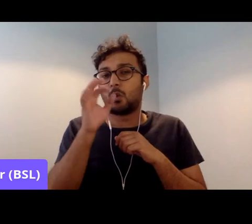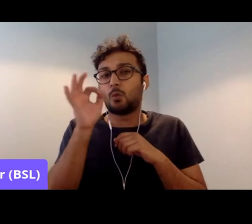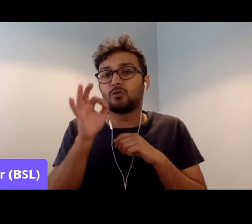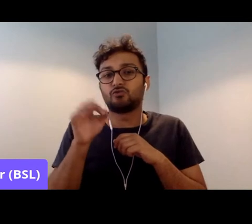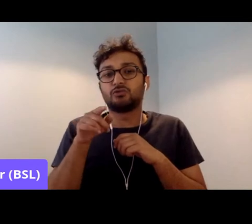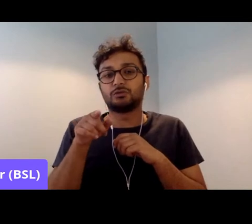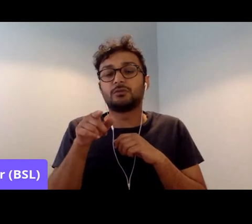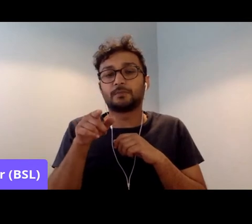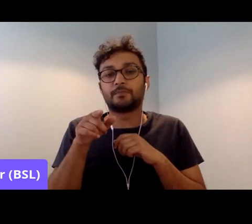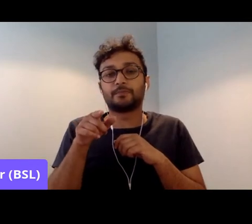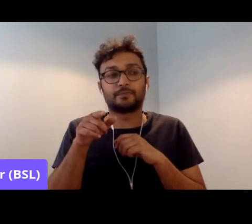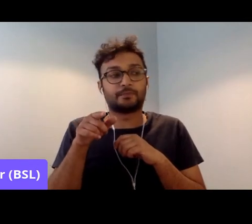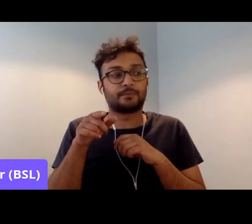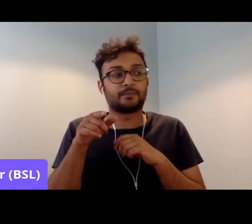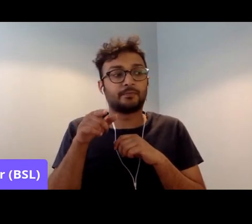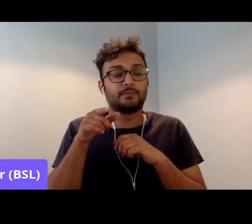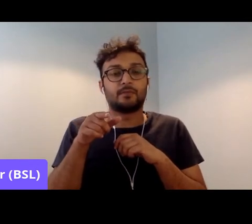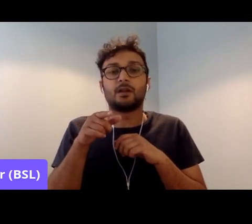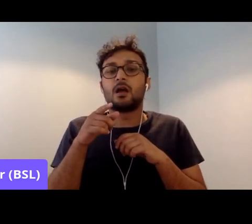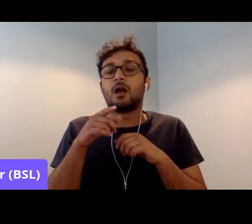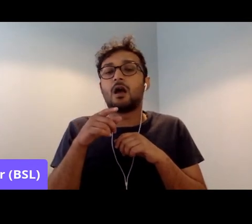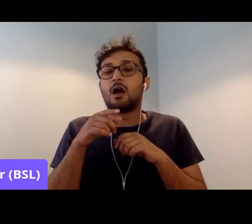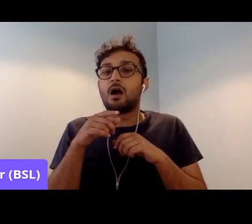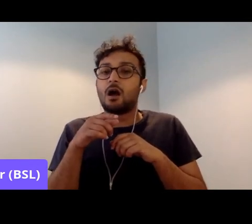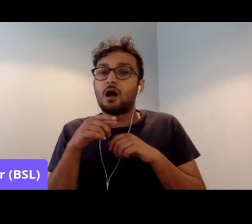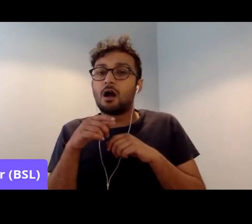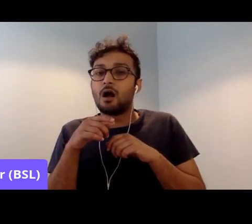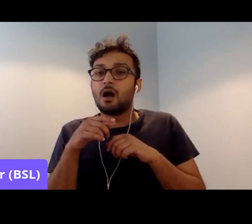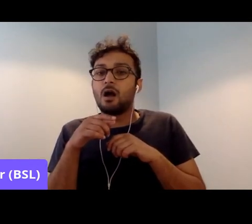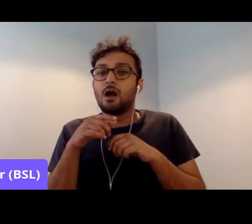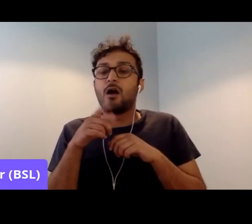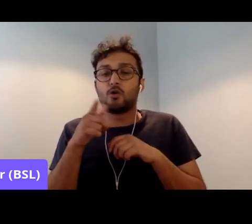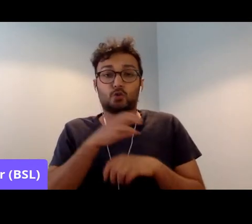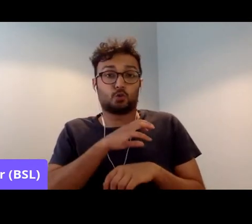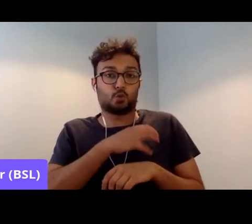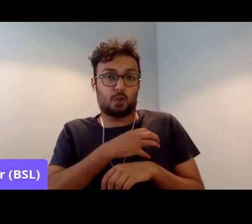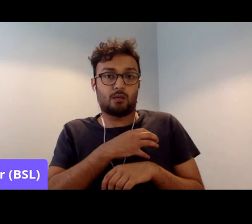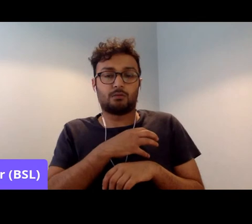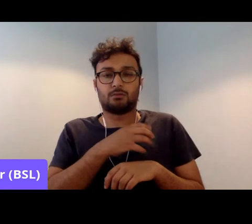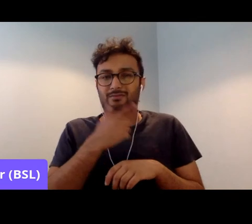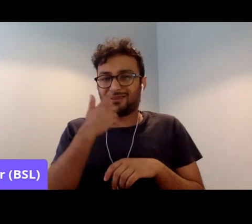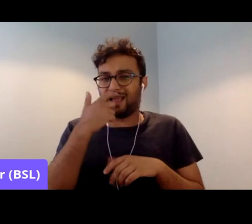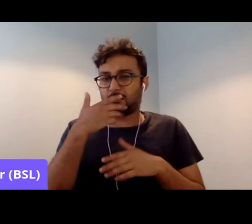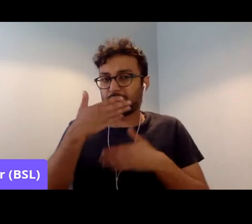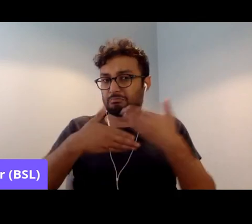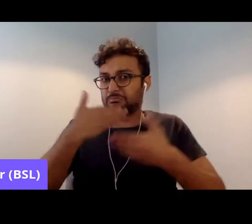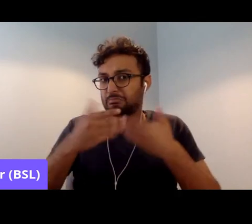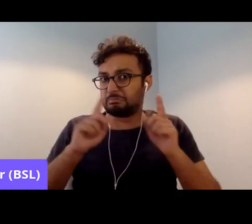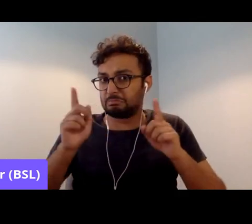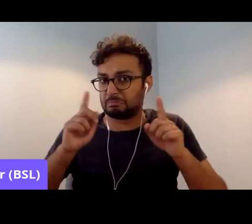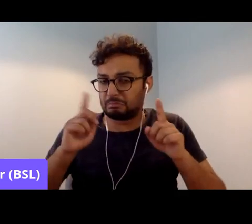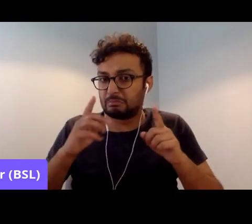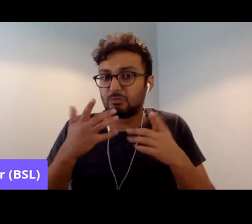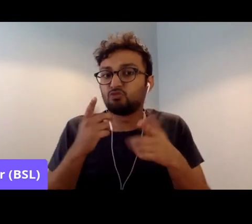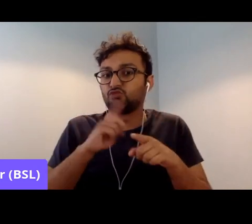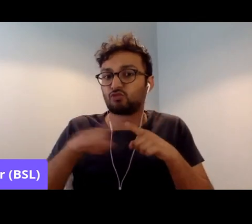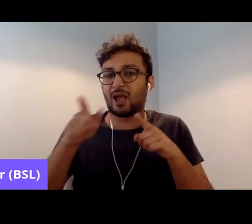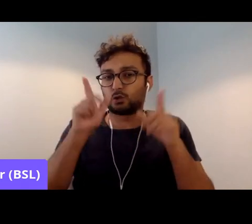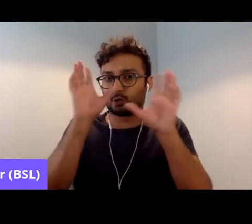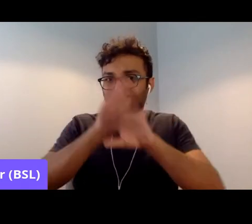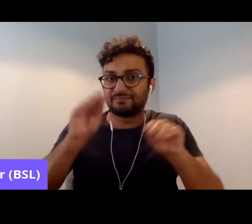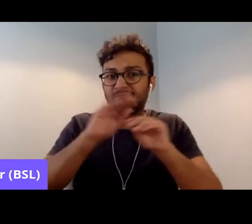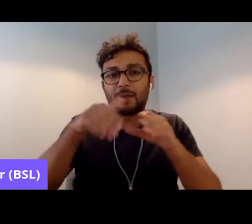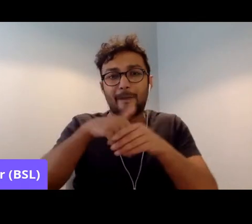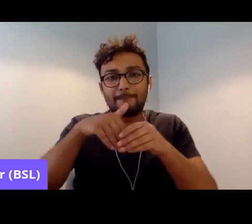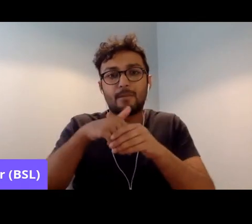what practical steps can trade unions take to inform members of the racists of the past movement?